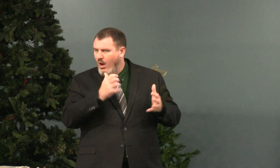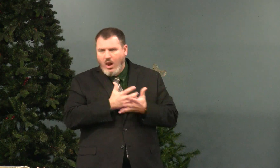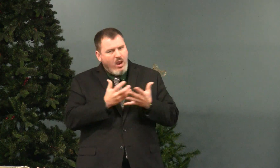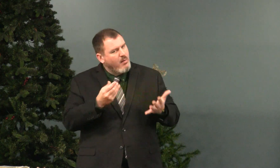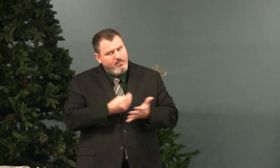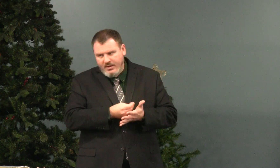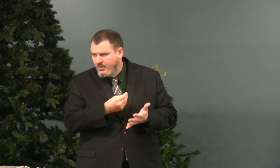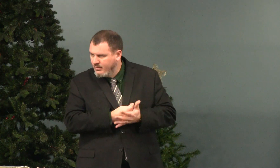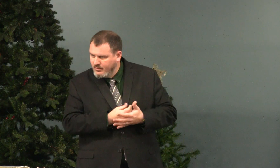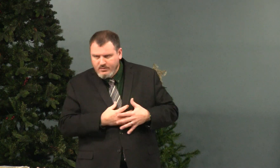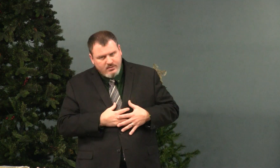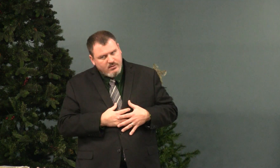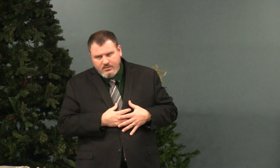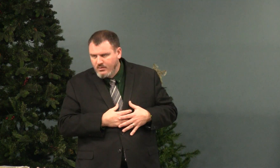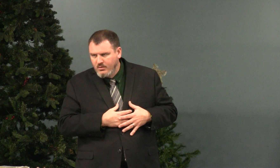I grew up without a lot of money.